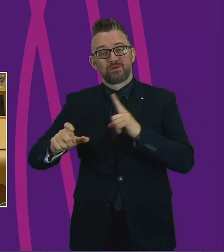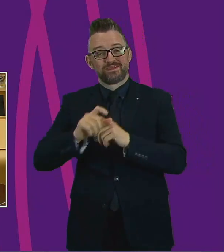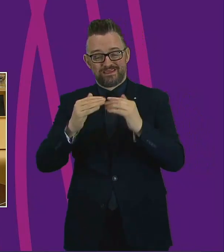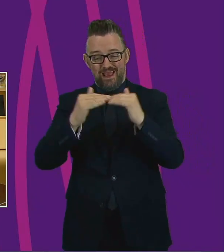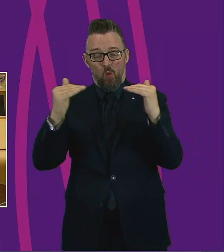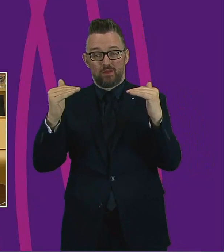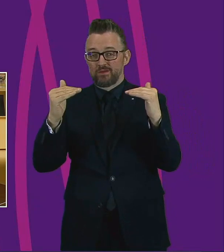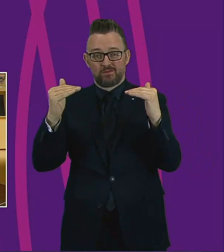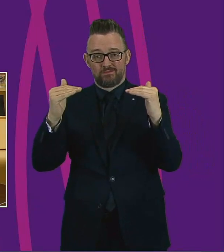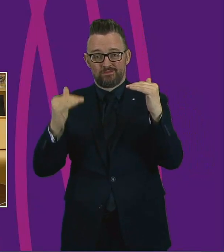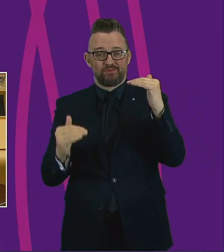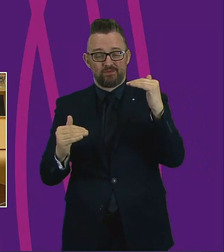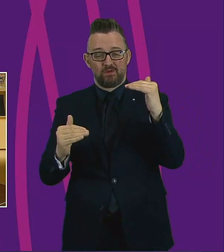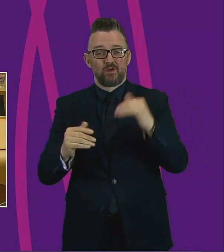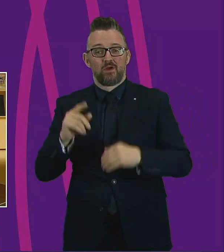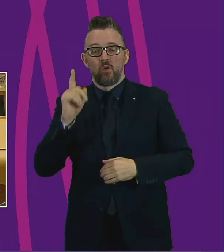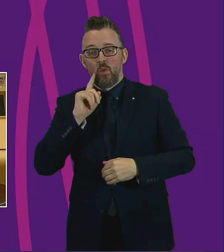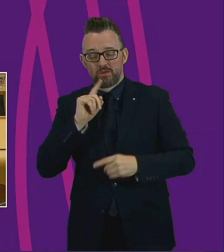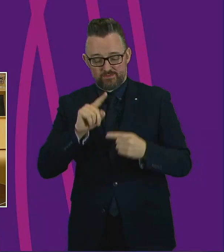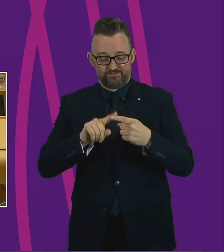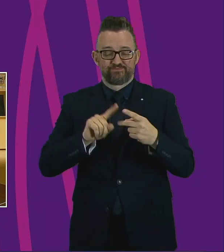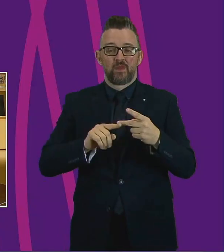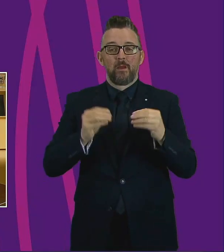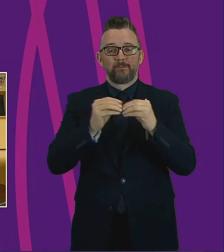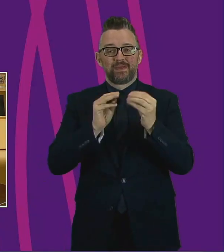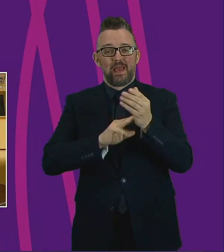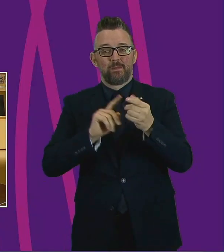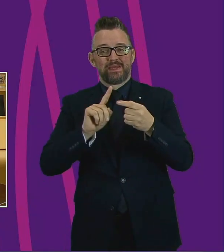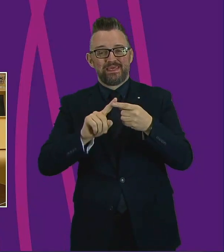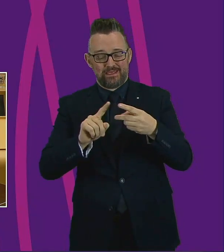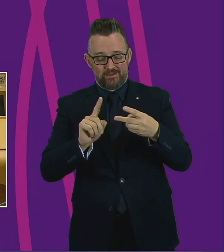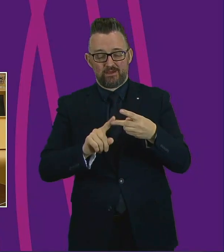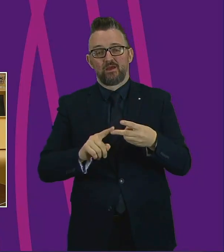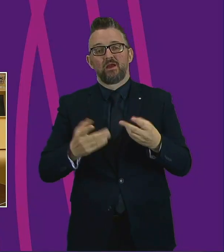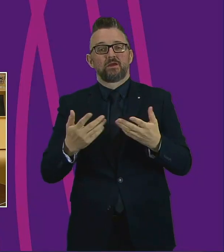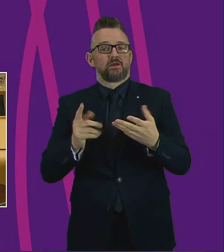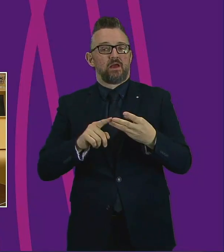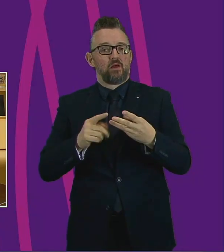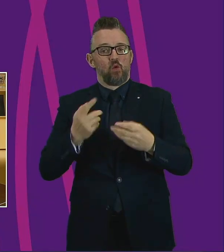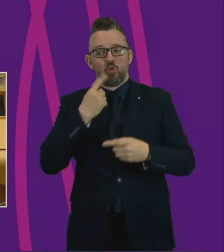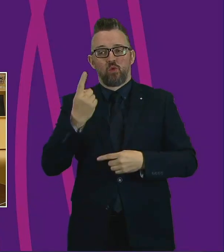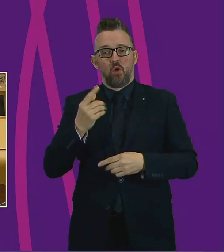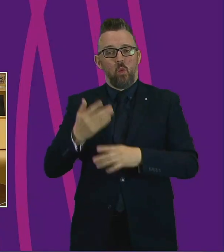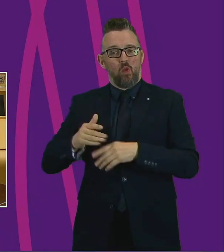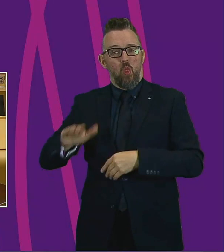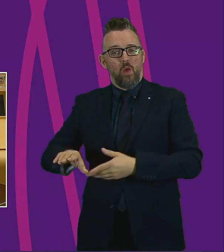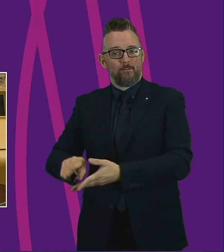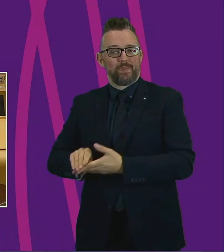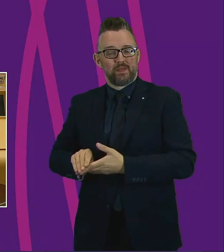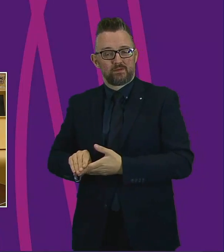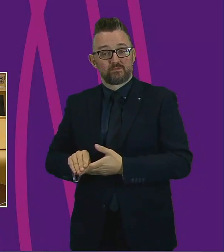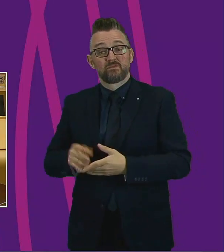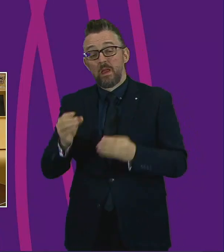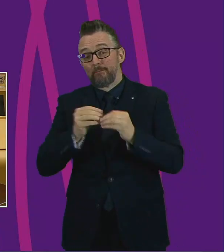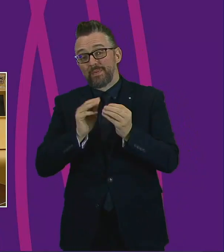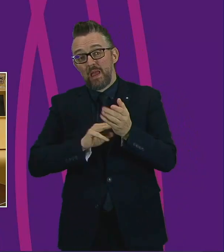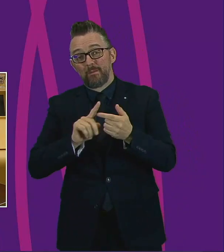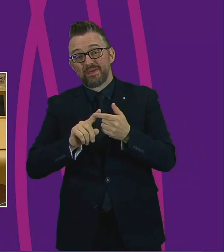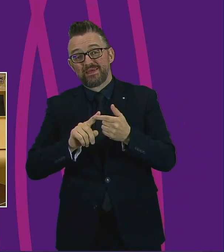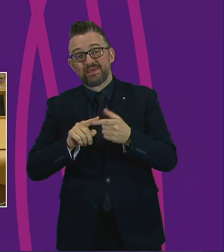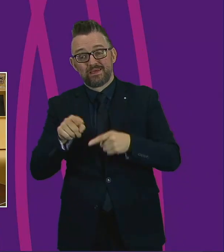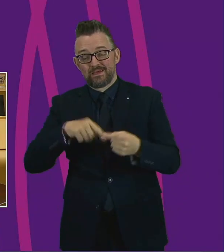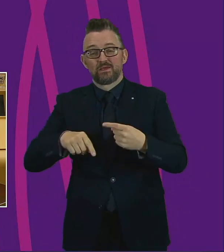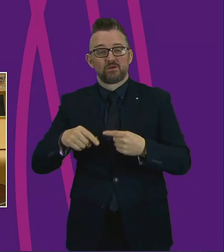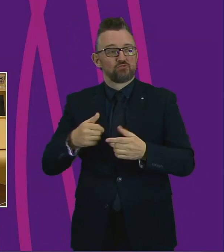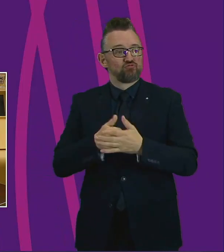women, BME communities and the fragility of low and insecure work. Our fellow BME citizens are often on the front